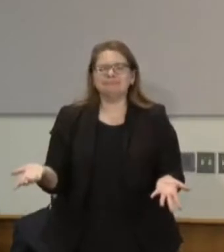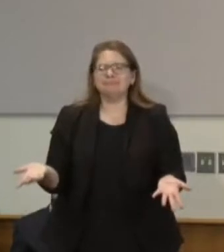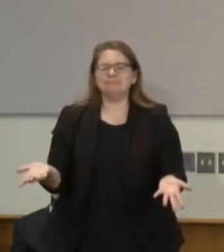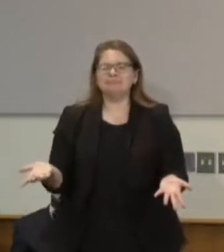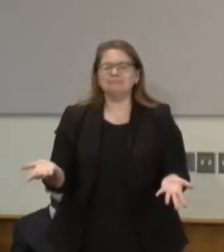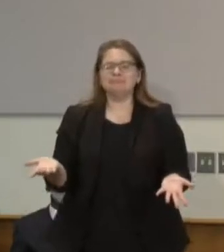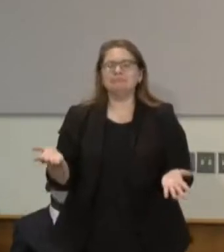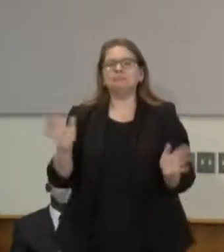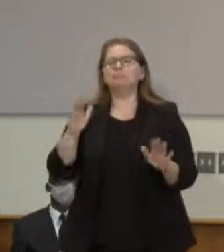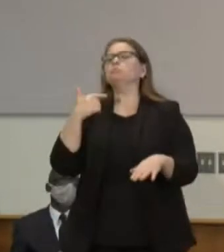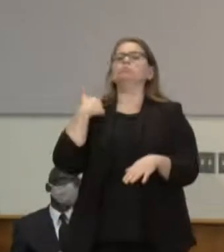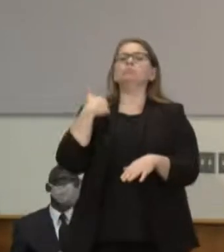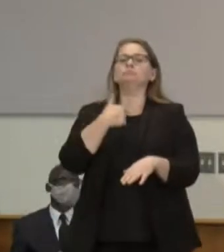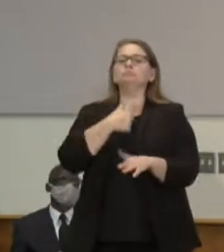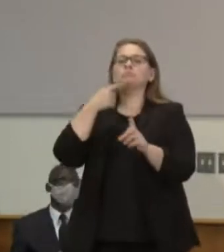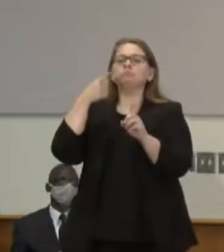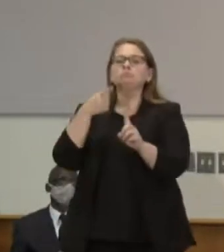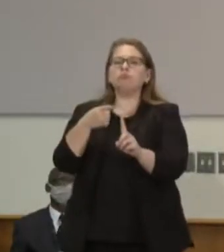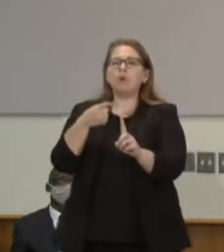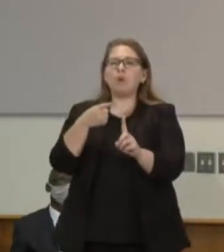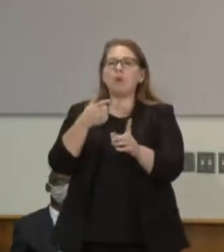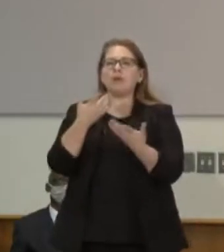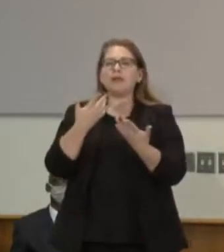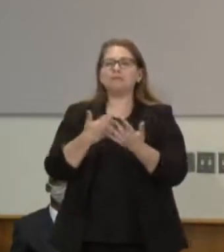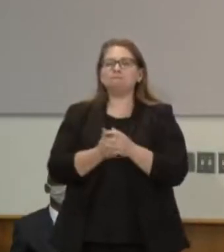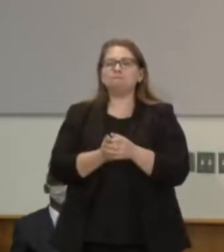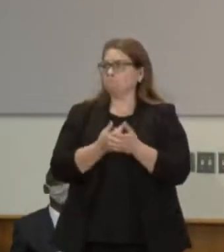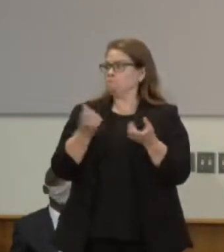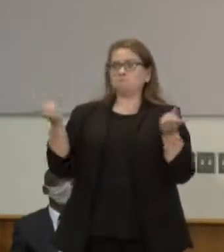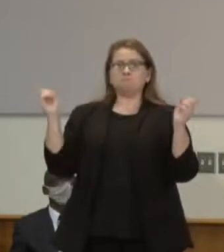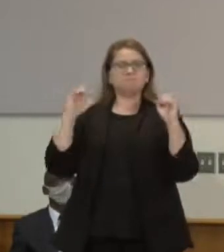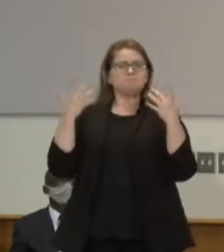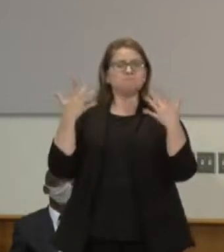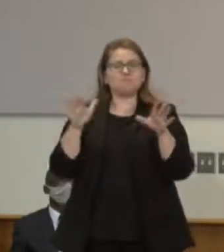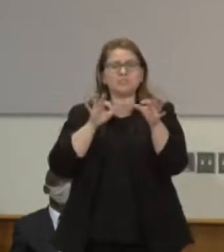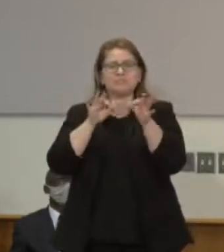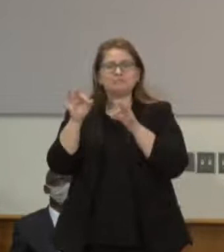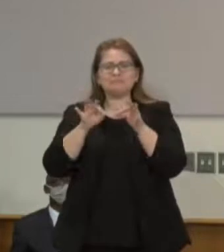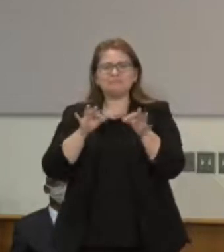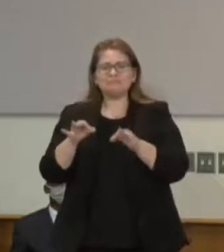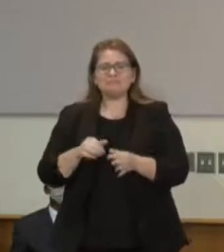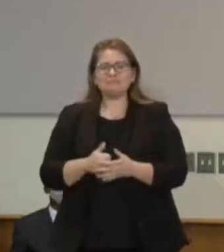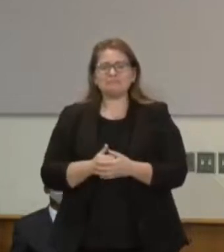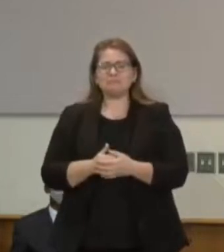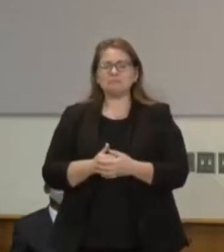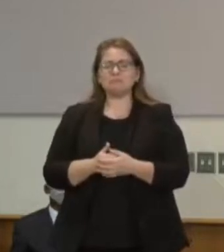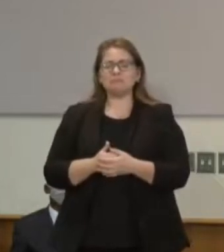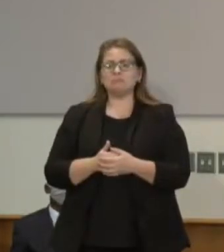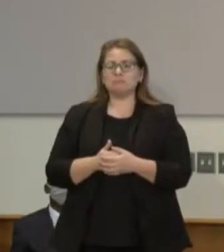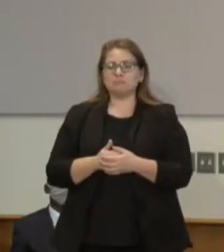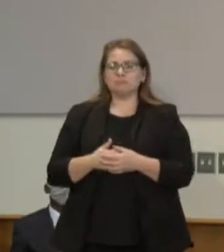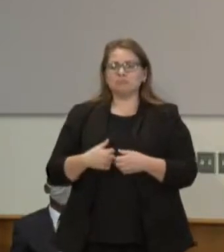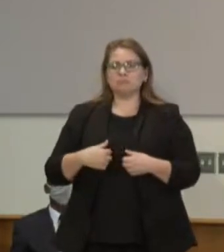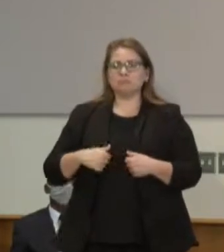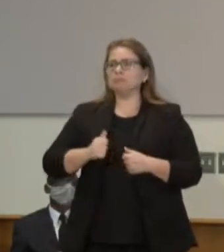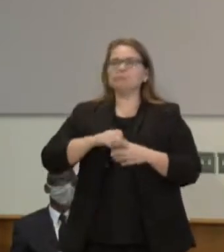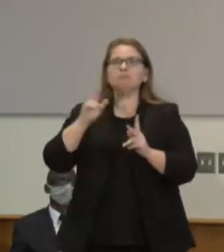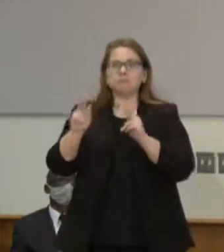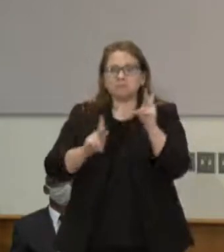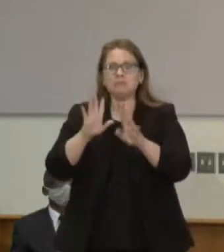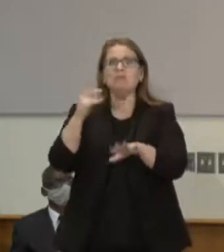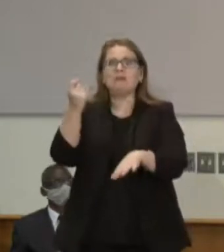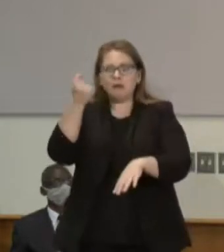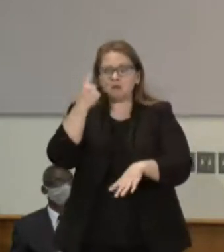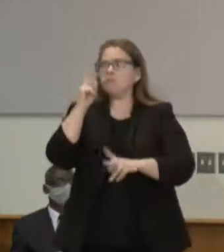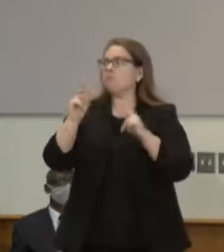that Representative Moran talked about. I think the people are fascinated. I think they get it. I think they want it.